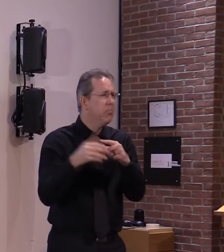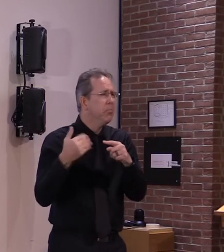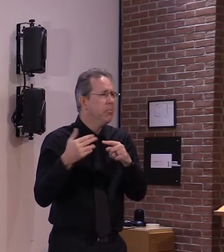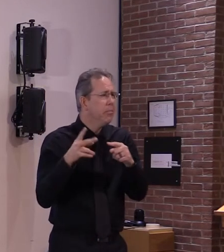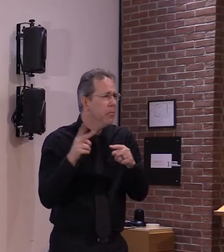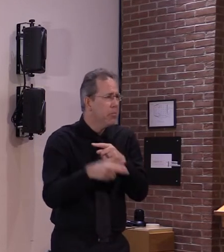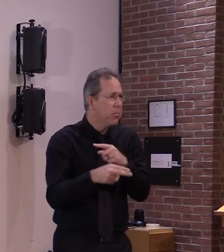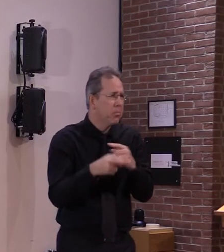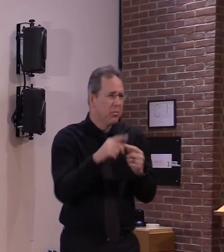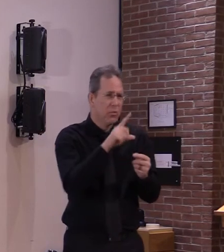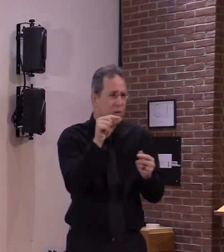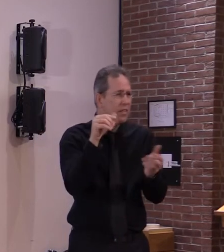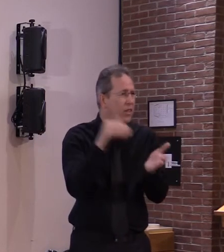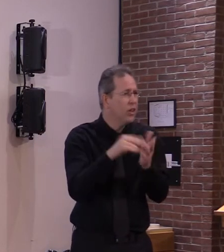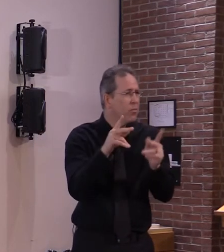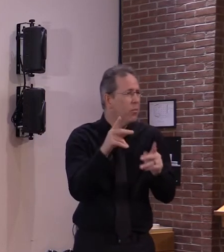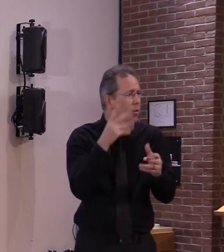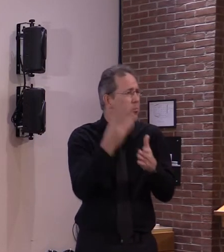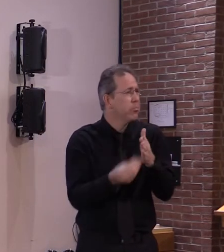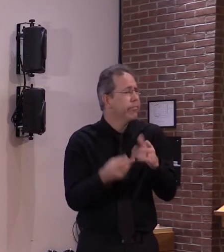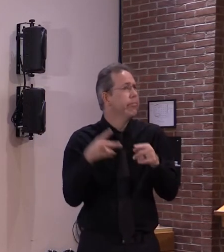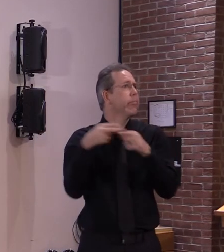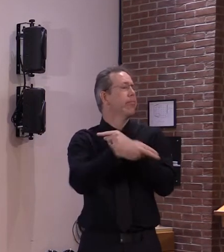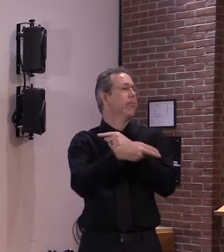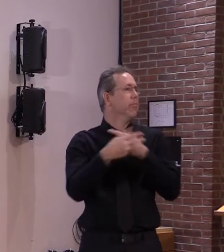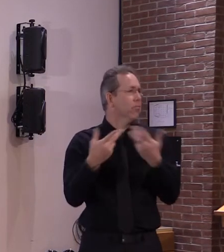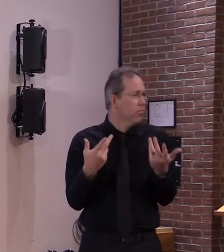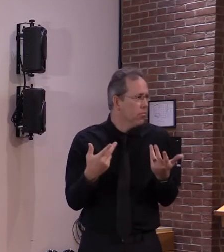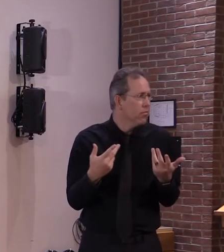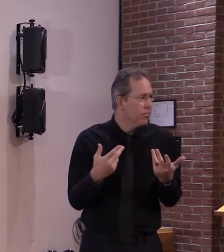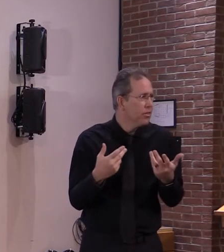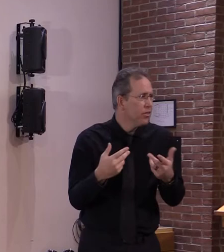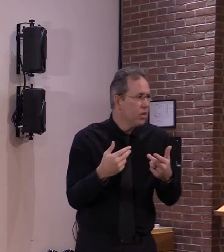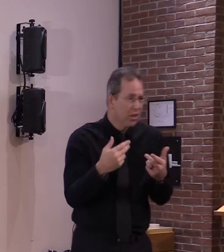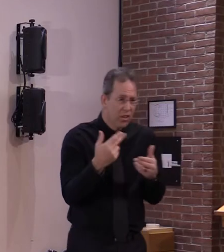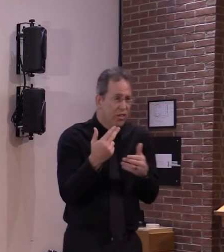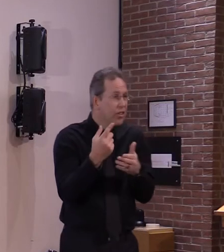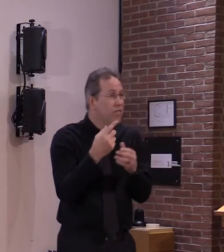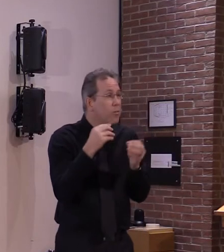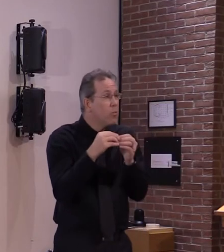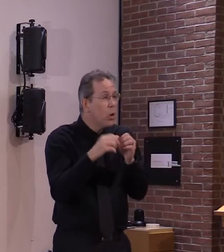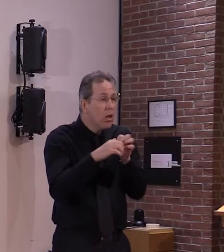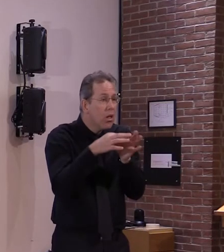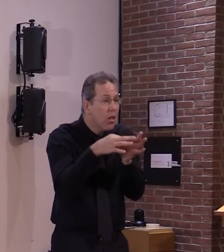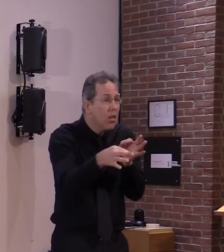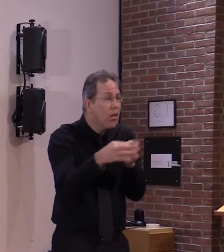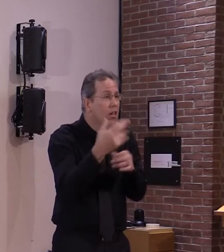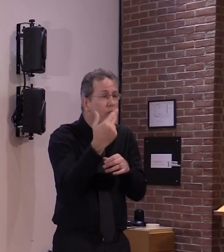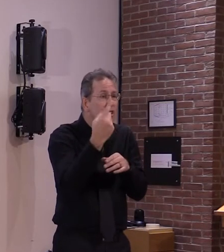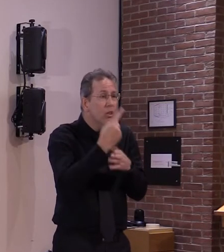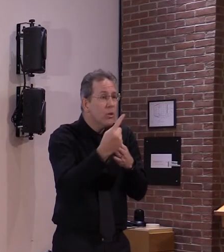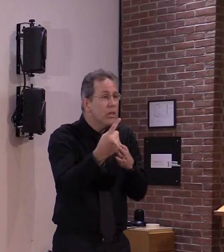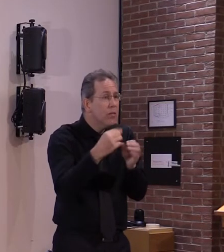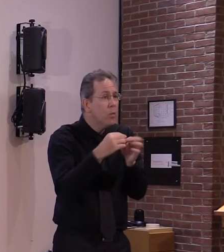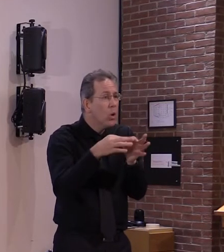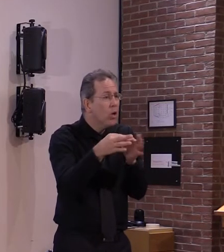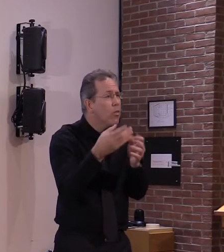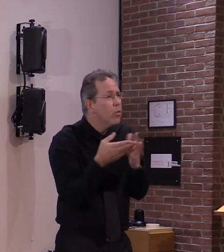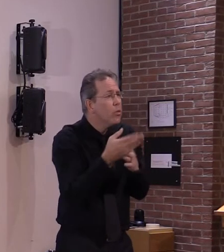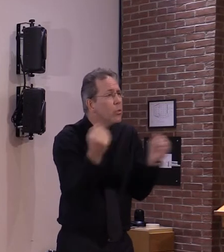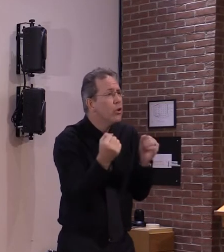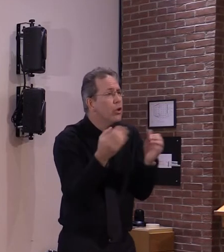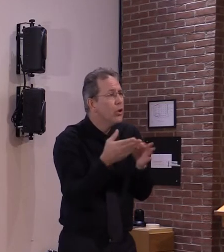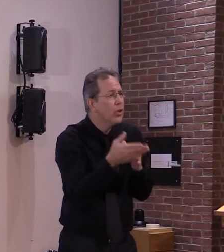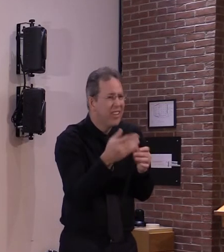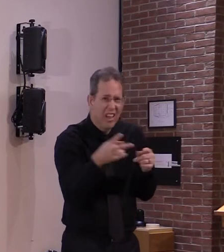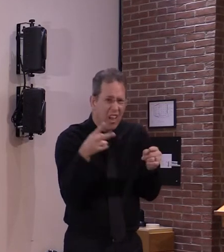automatically fall off the cliff uh at this point in time and not have any benefits available to them so that that would be